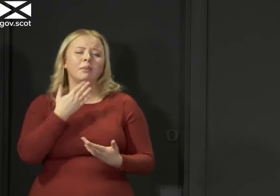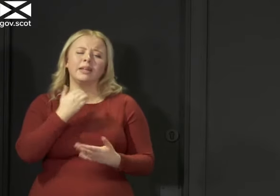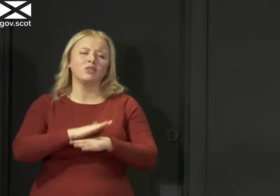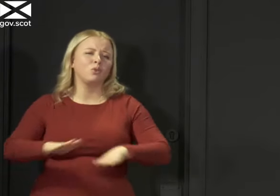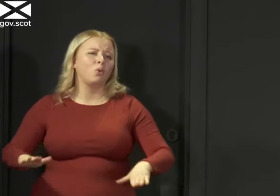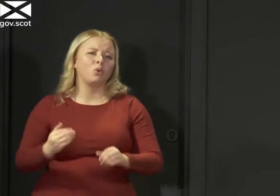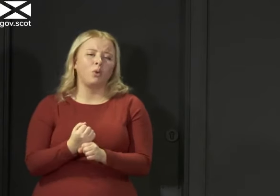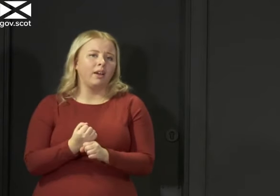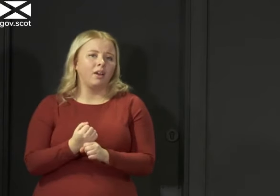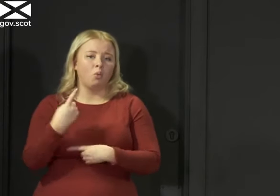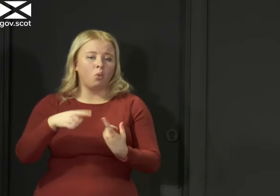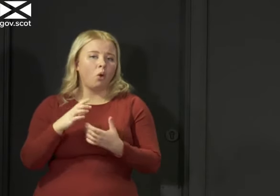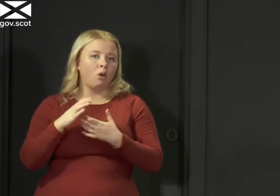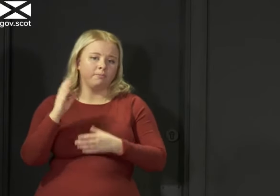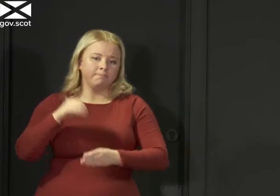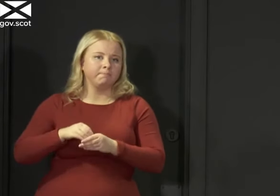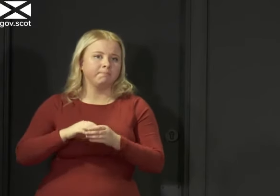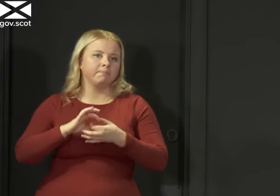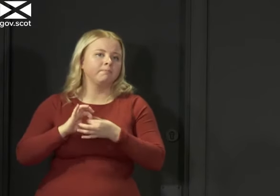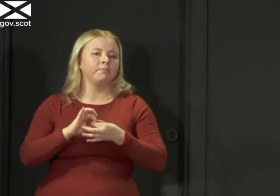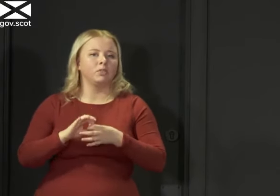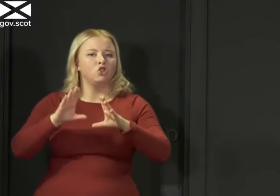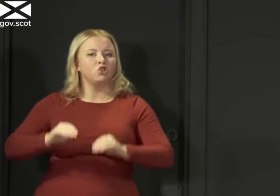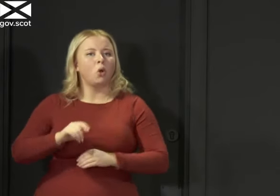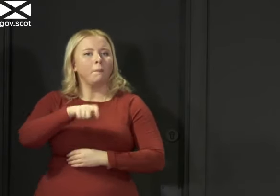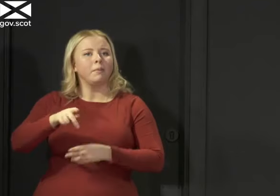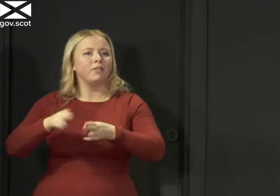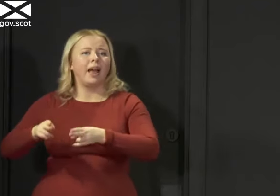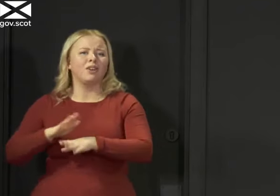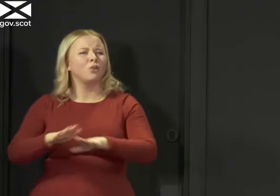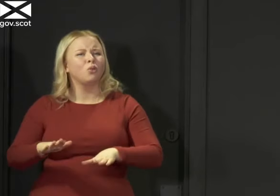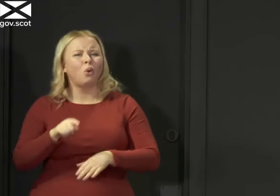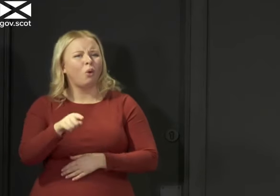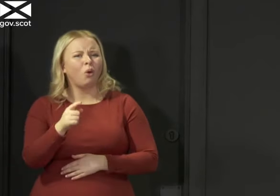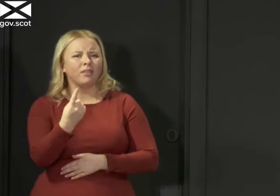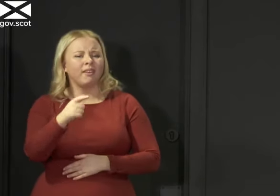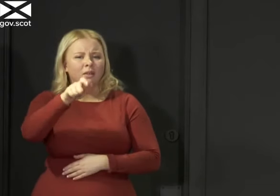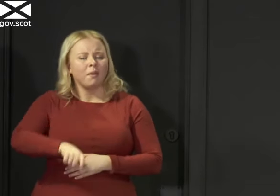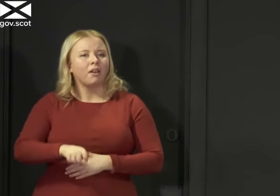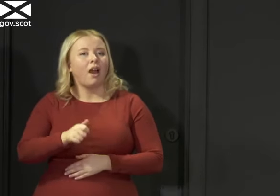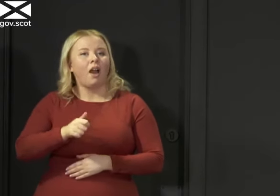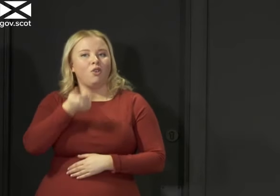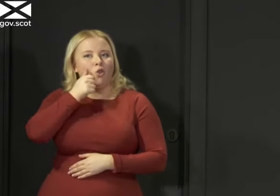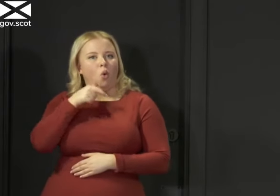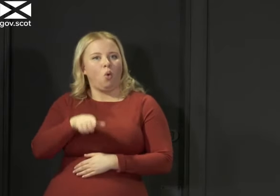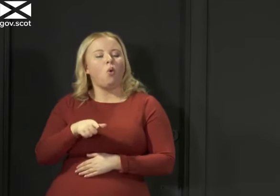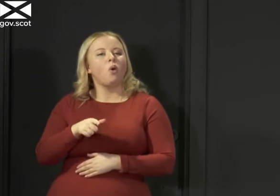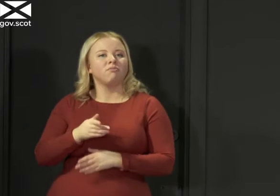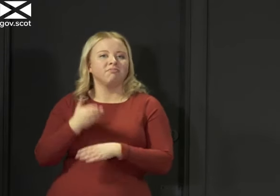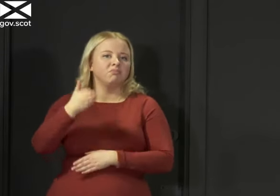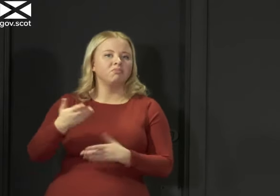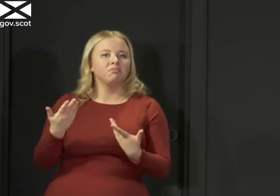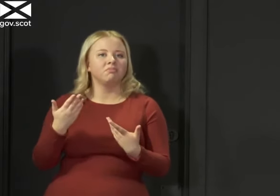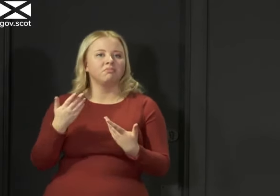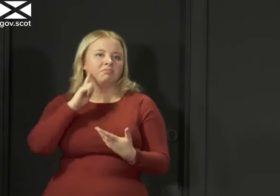this for the same reason to stop people dying unnecessarily so don't be that person that goes and knowingly puts somebody's